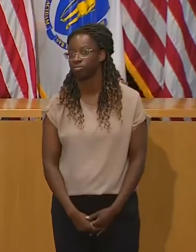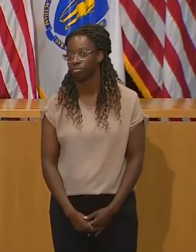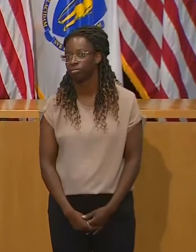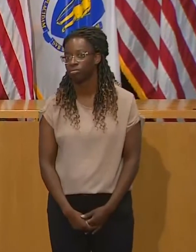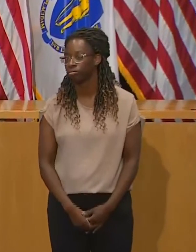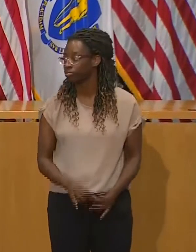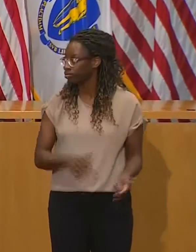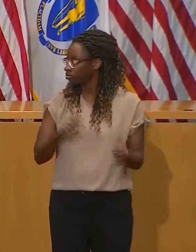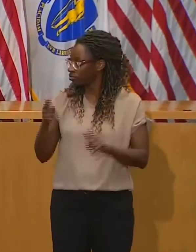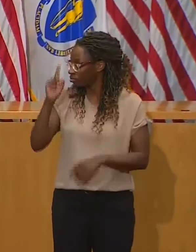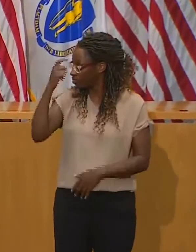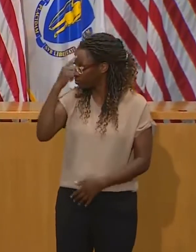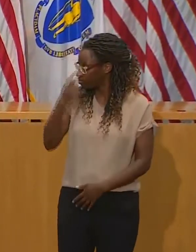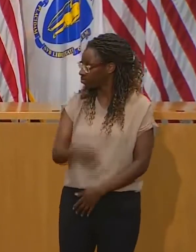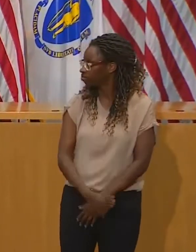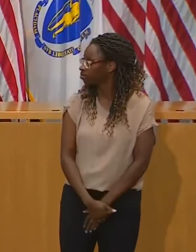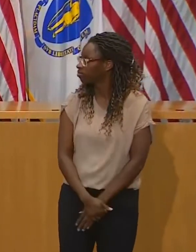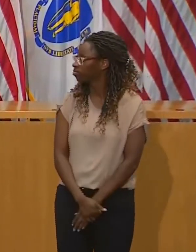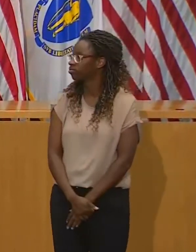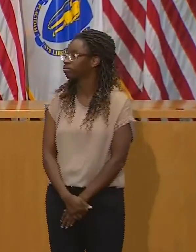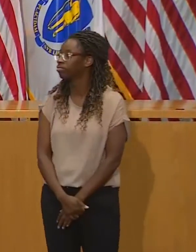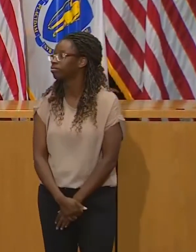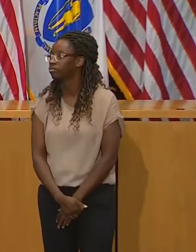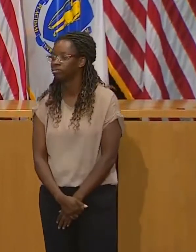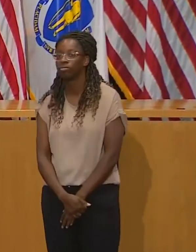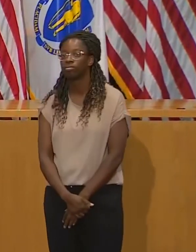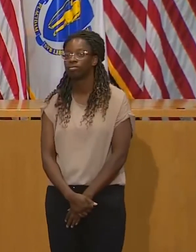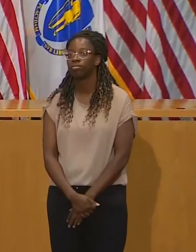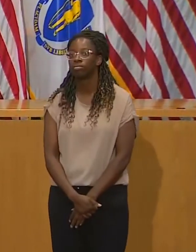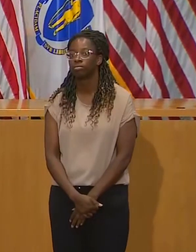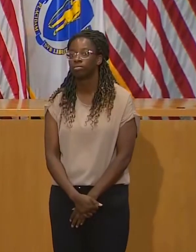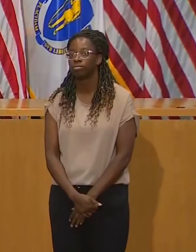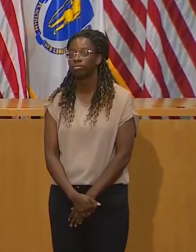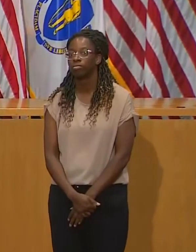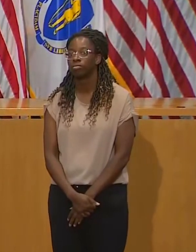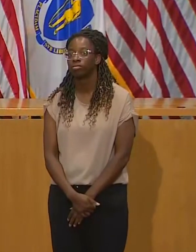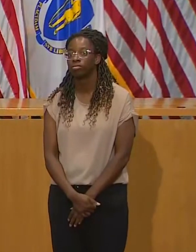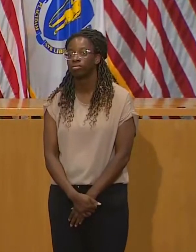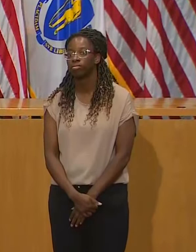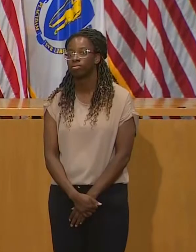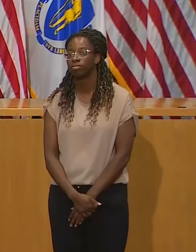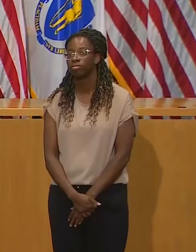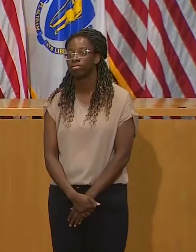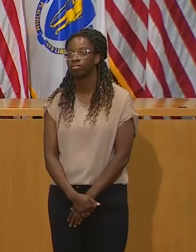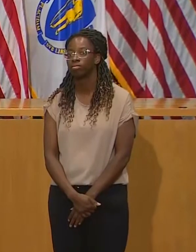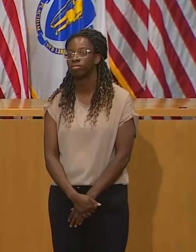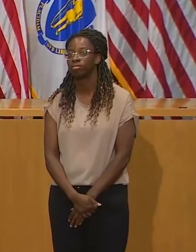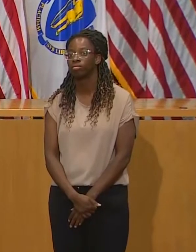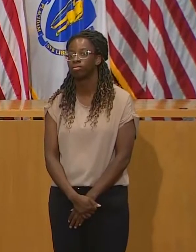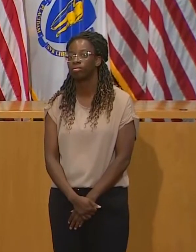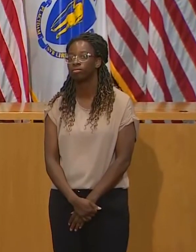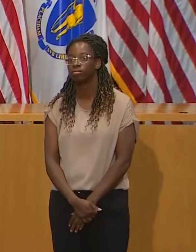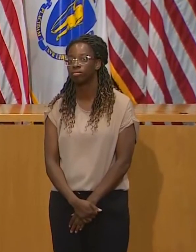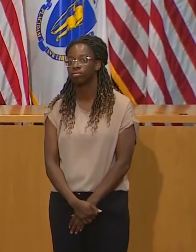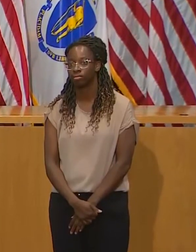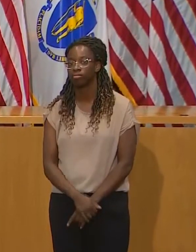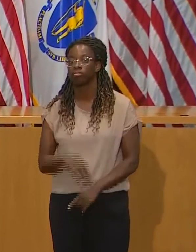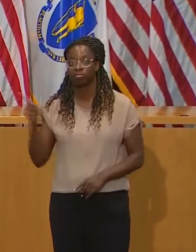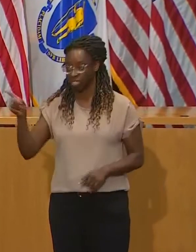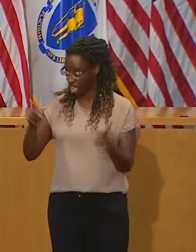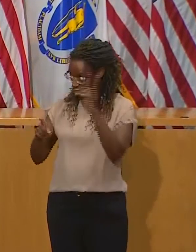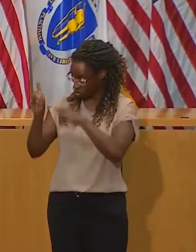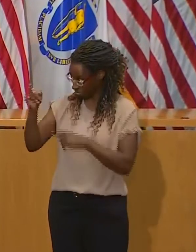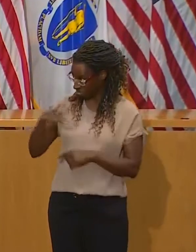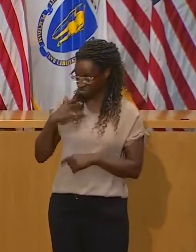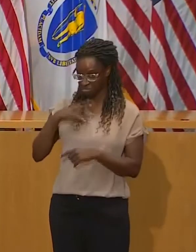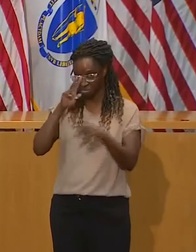Questions? Governor, were we here before the second surge? Are we seeing the beginning of a second surge in Massachusetts? Yeah, we said that